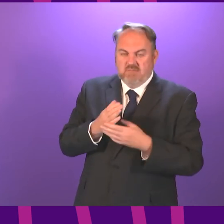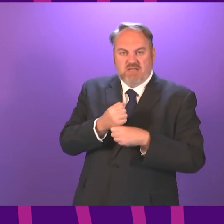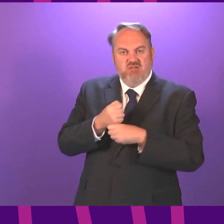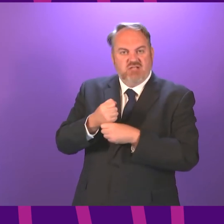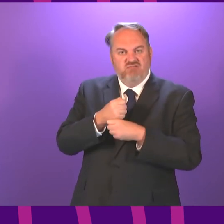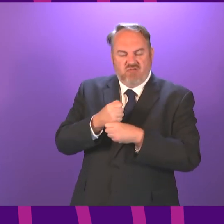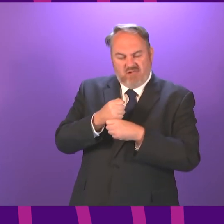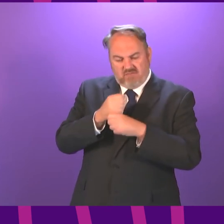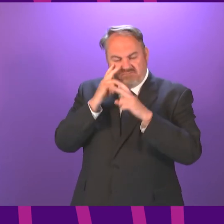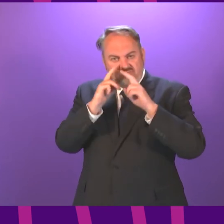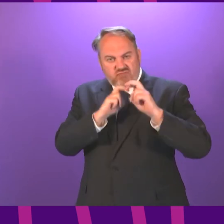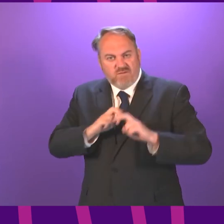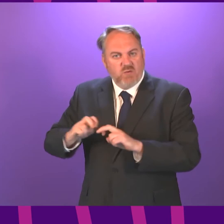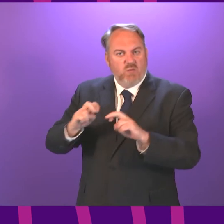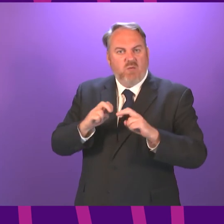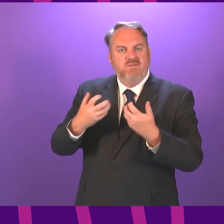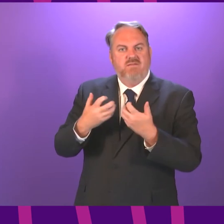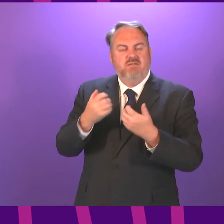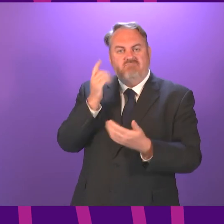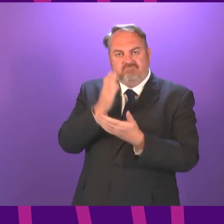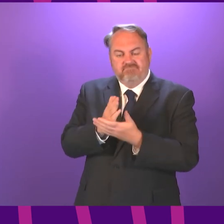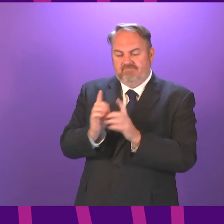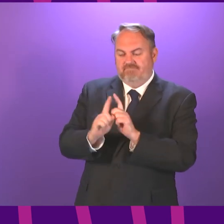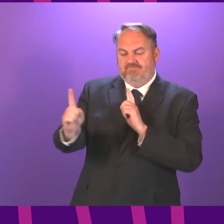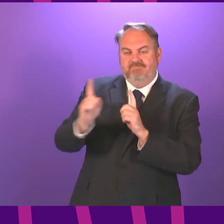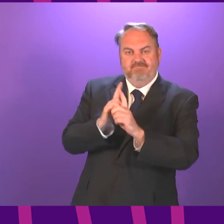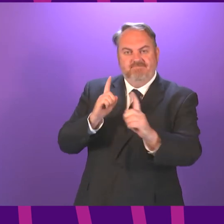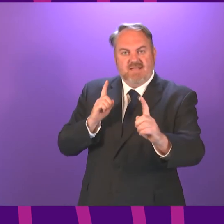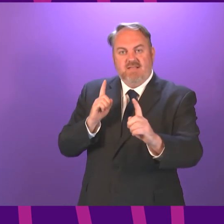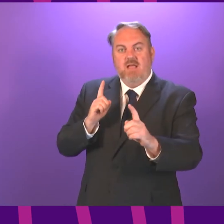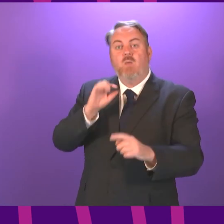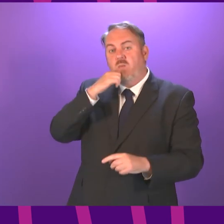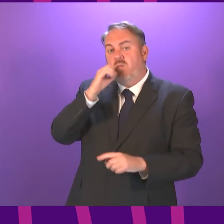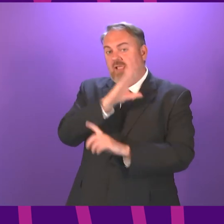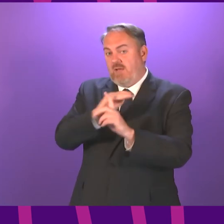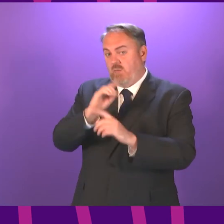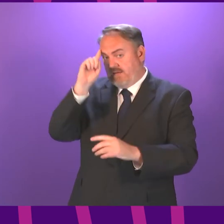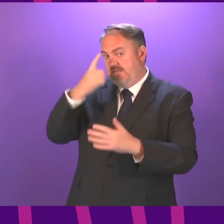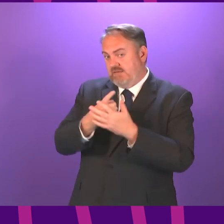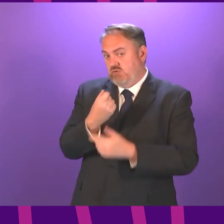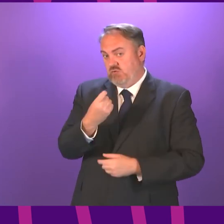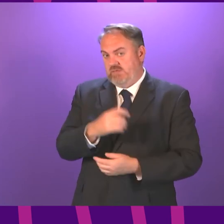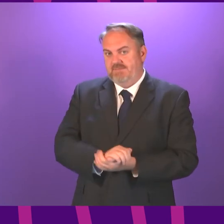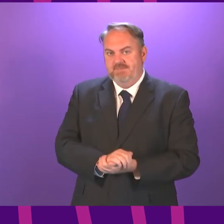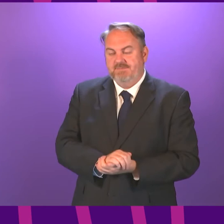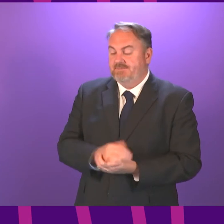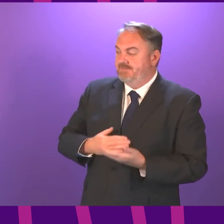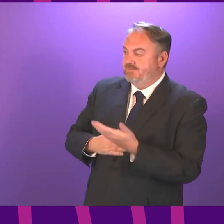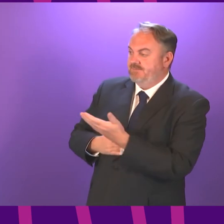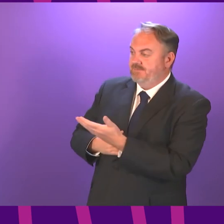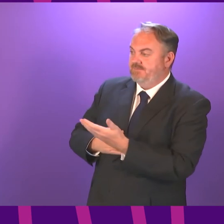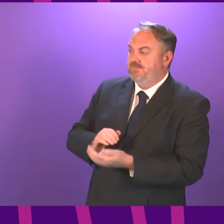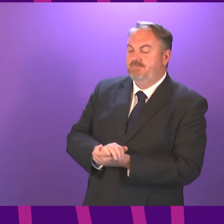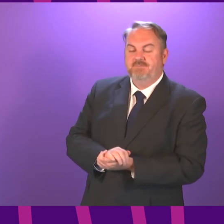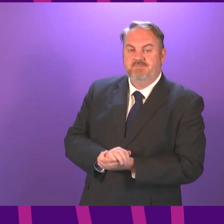of physical distancing and we will set out the conclusions of that as soon as possible Joe Fitzpatrick to be followed by Sarah Boyack